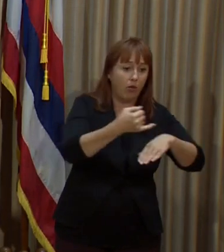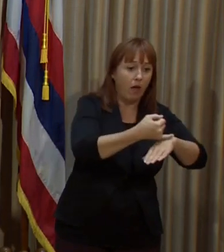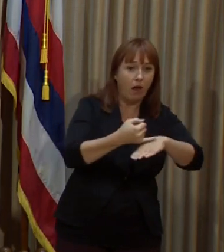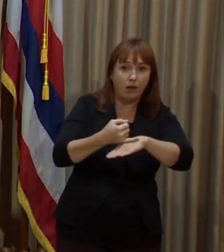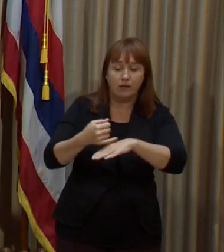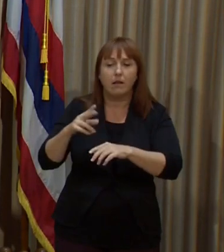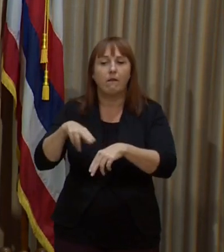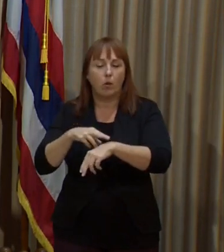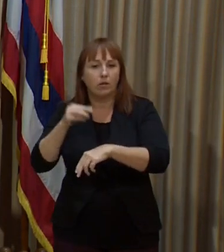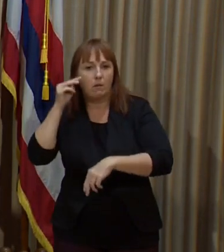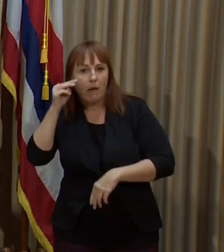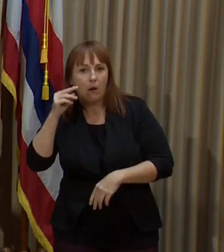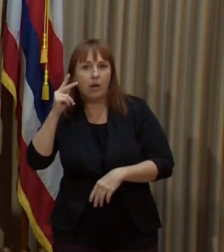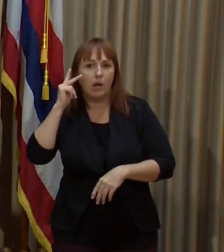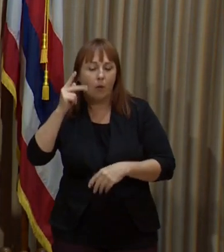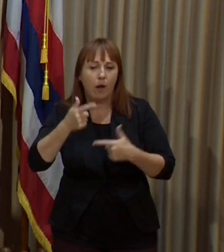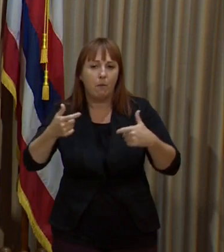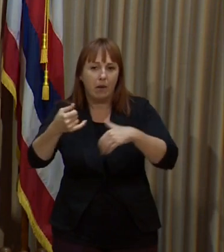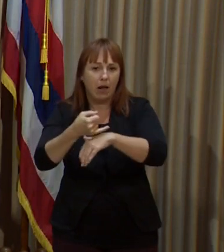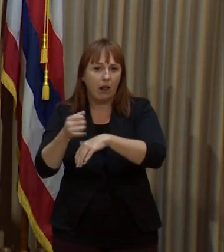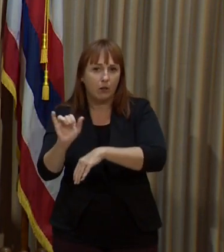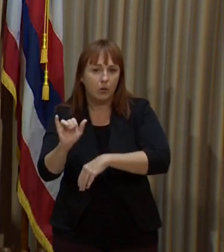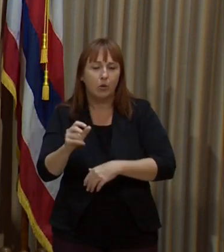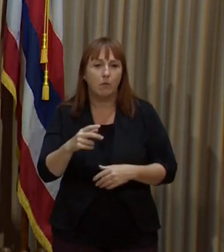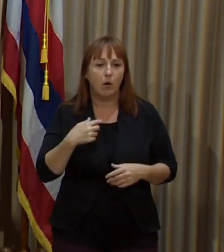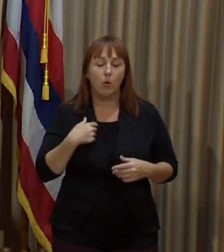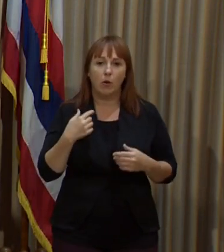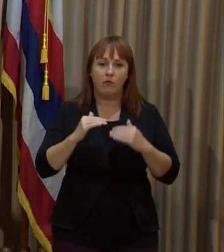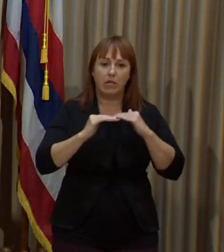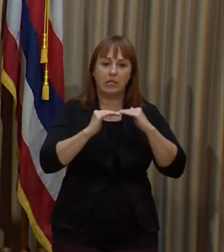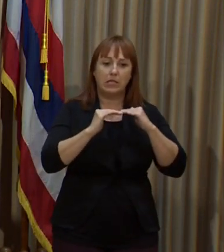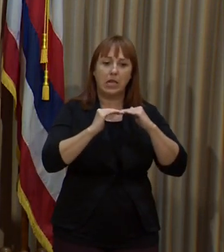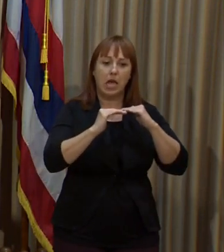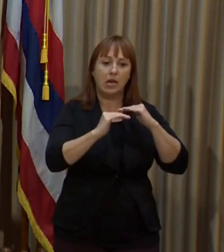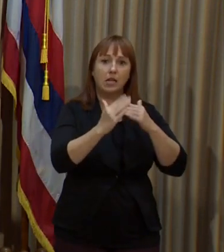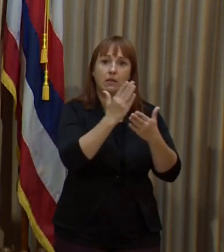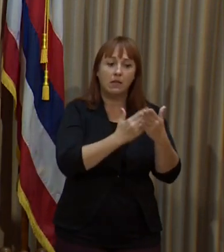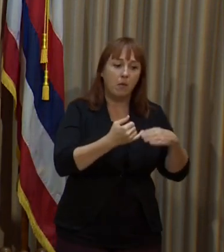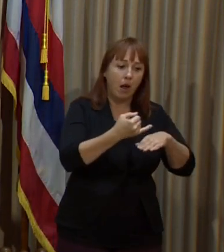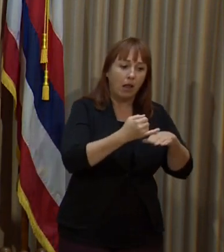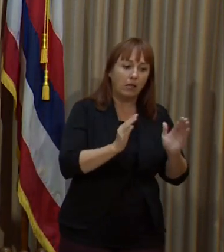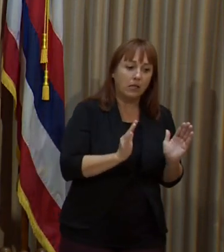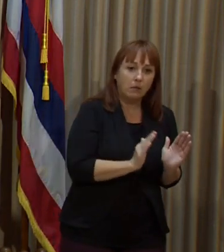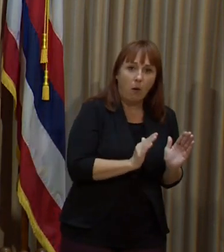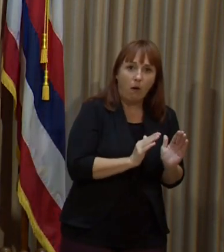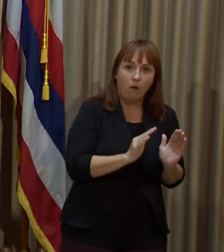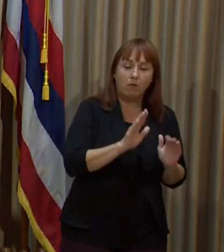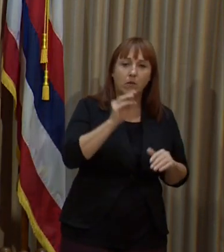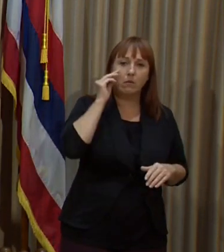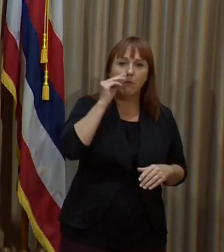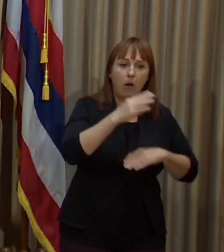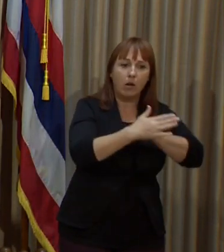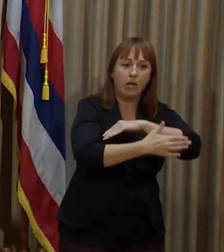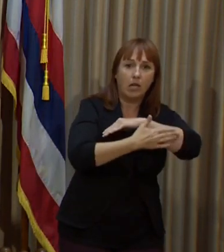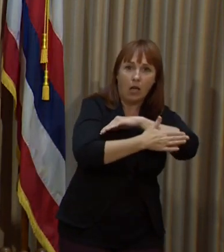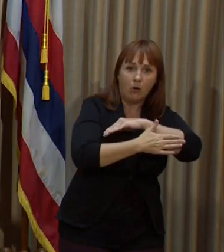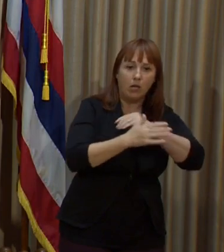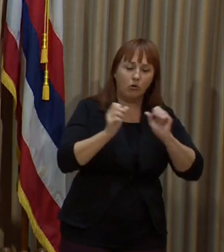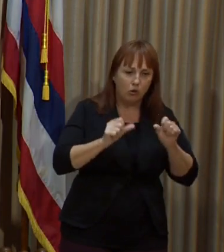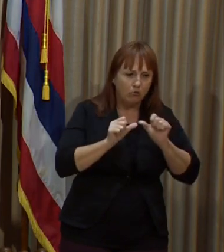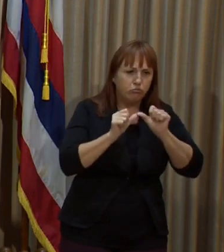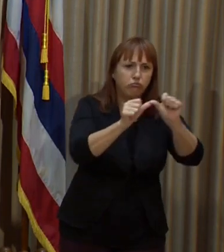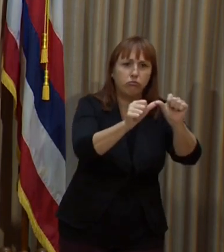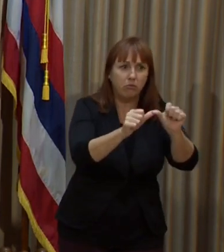of course, Maui and Kauai and Big Island. But we've all been steady, except some of the smaller islands in Maui County were able to push ahead.